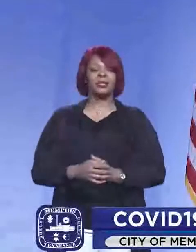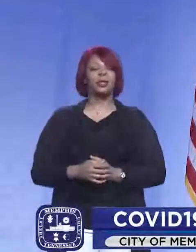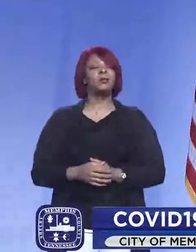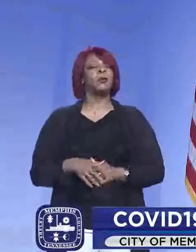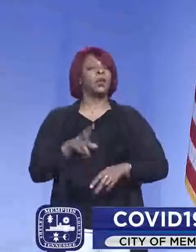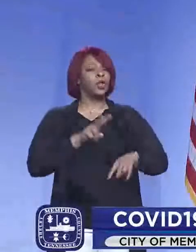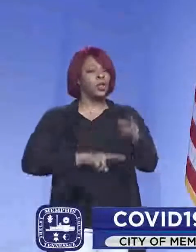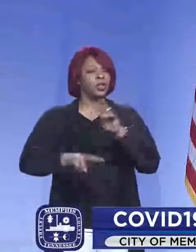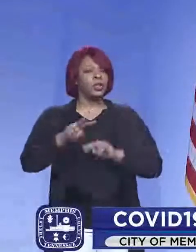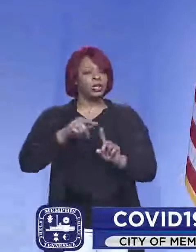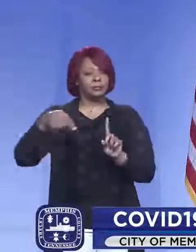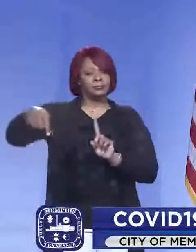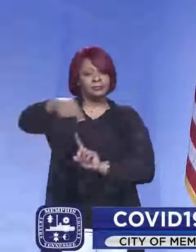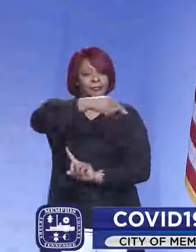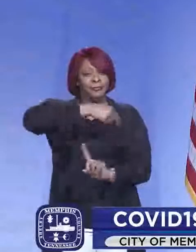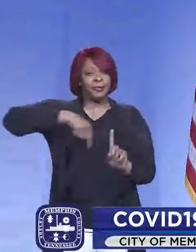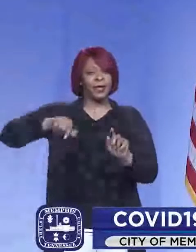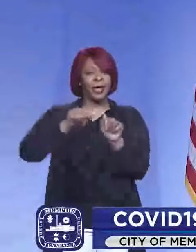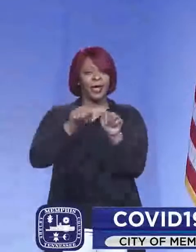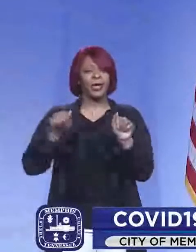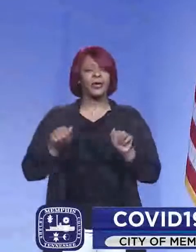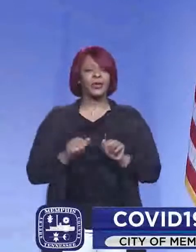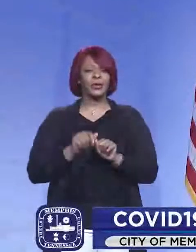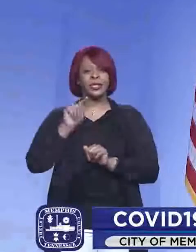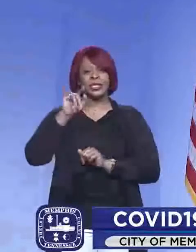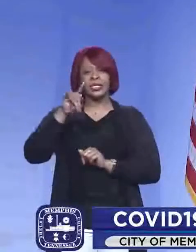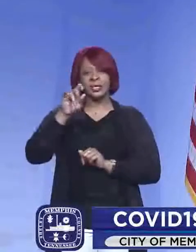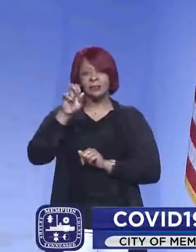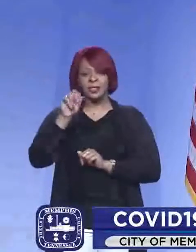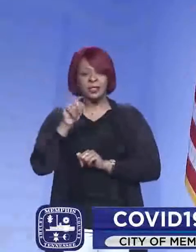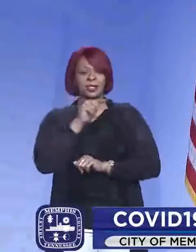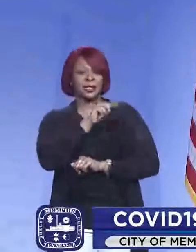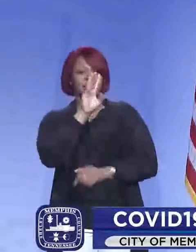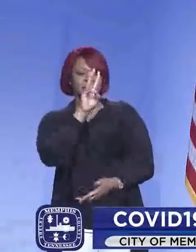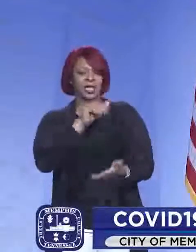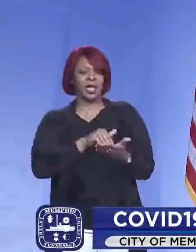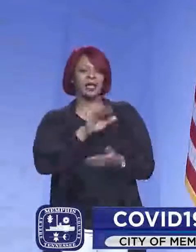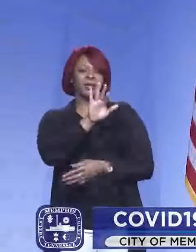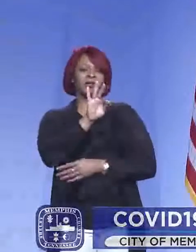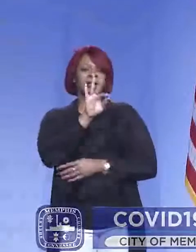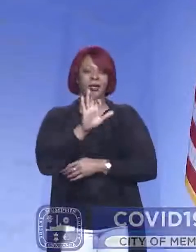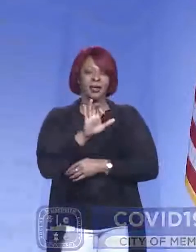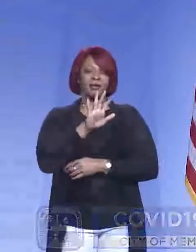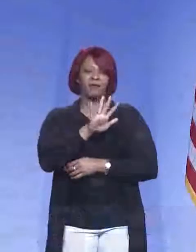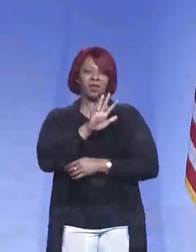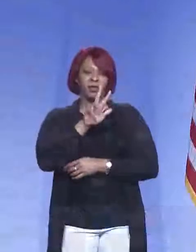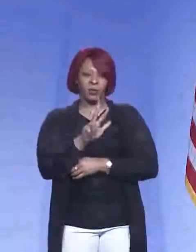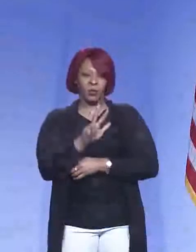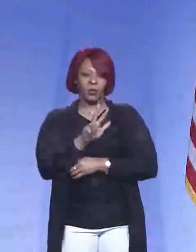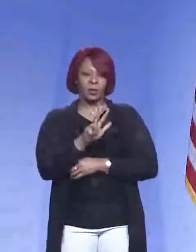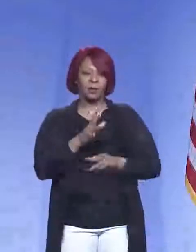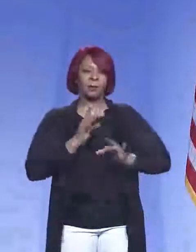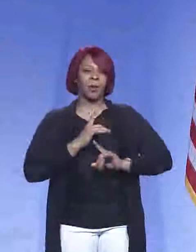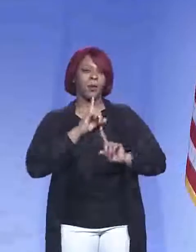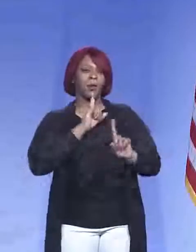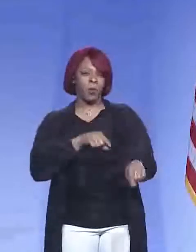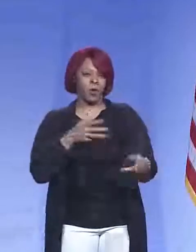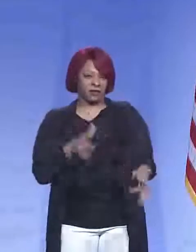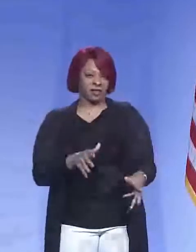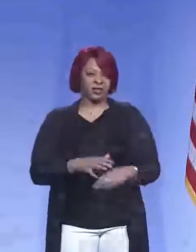we look at the surrounding areas up in Tipton County, we've had 6,953 cases reported